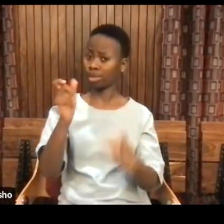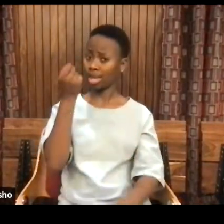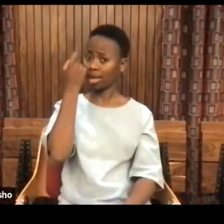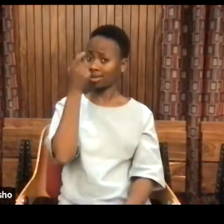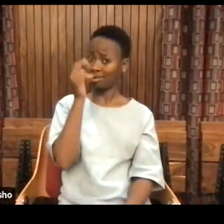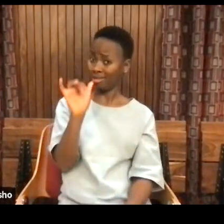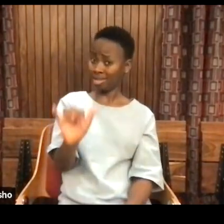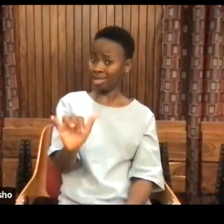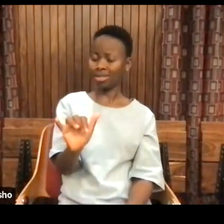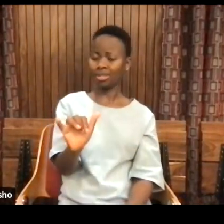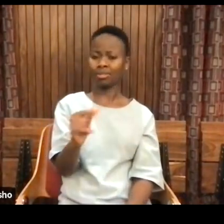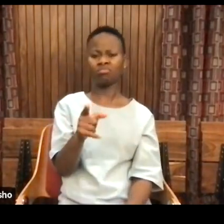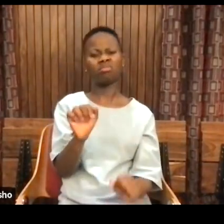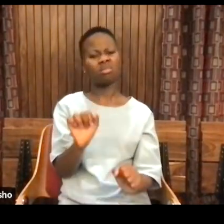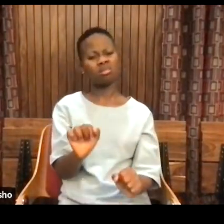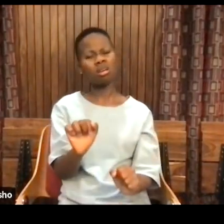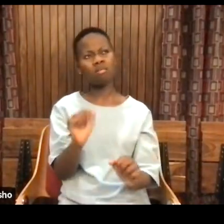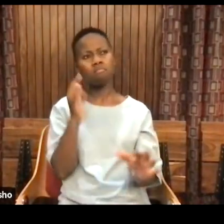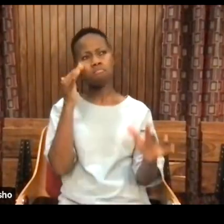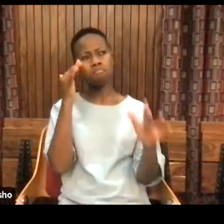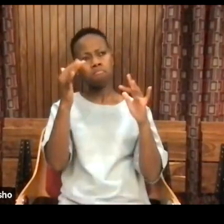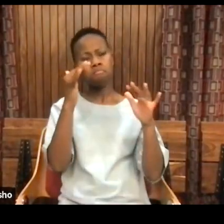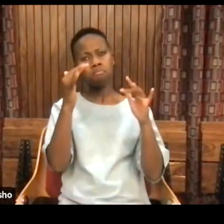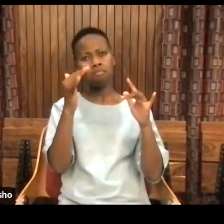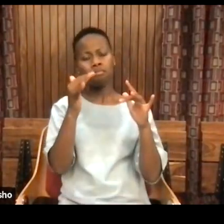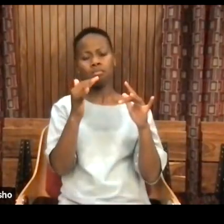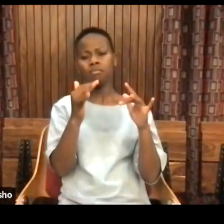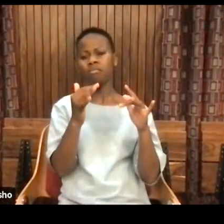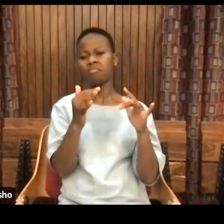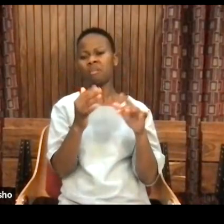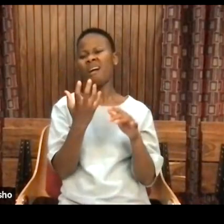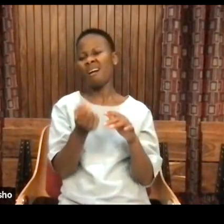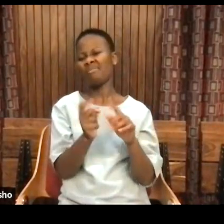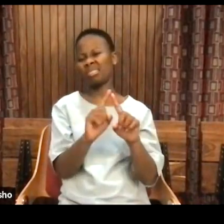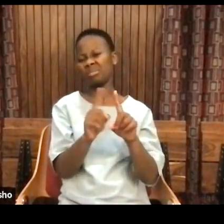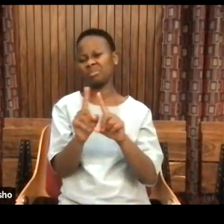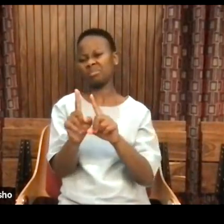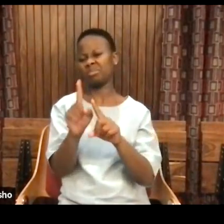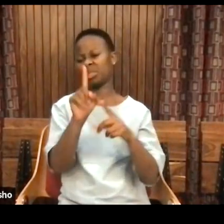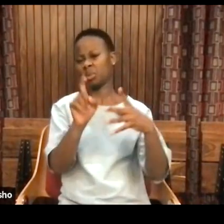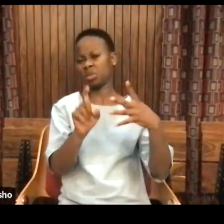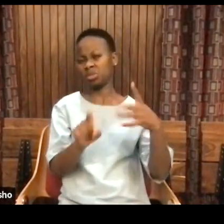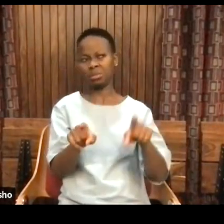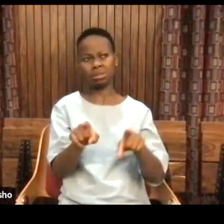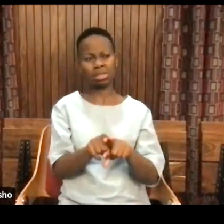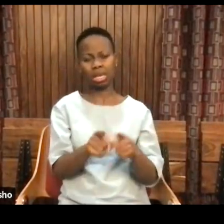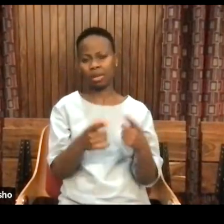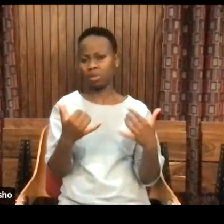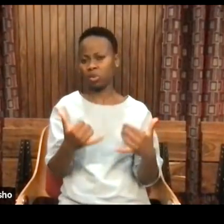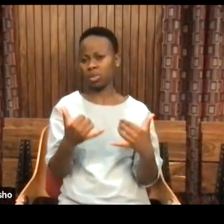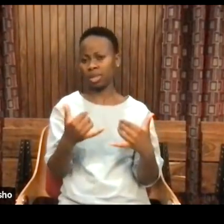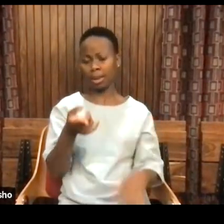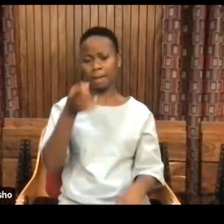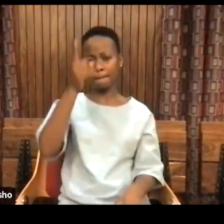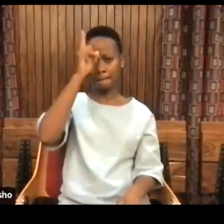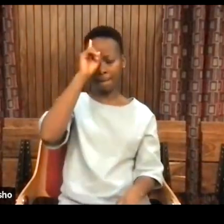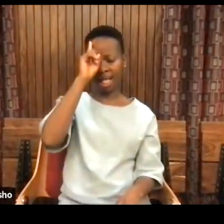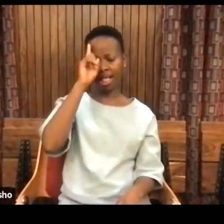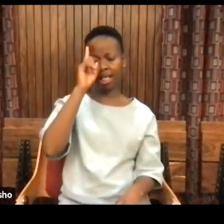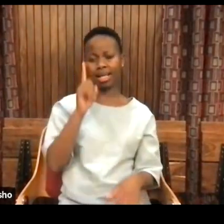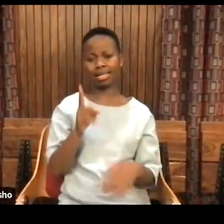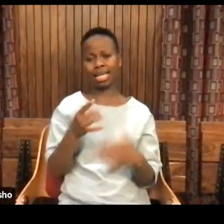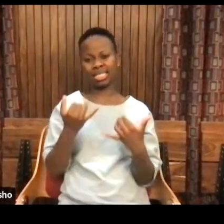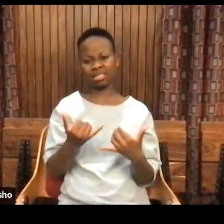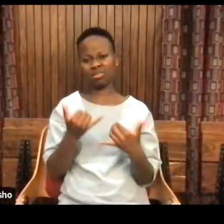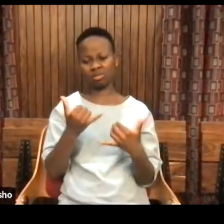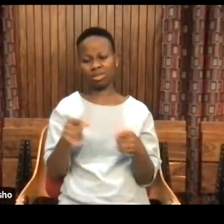ourselves, when we raise questions such as the title of today's talk, Black Existentialism and Decolonizing